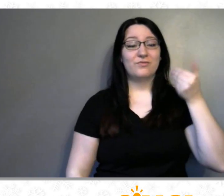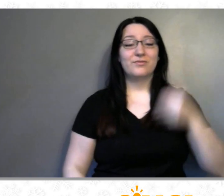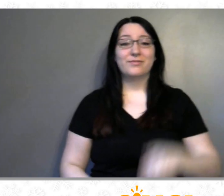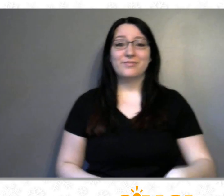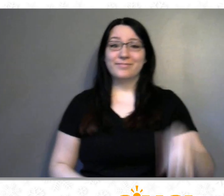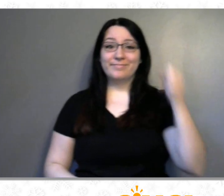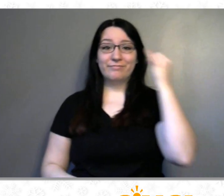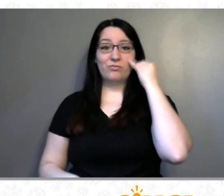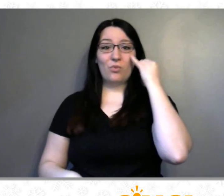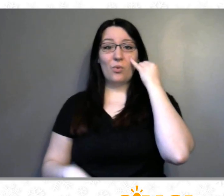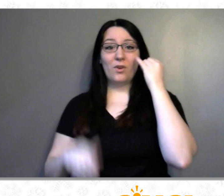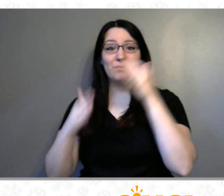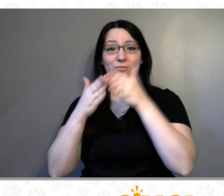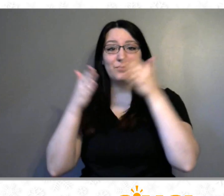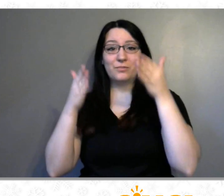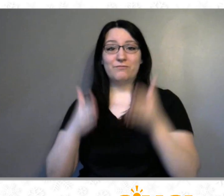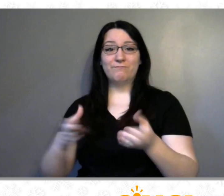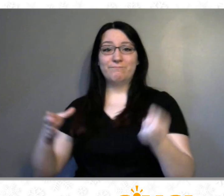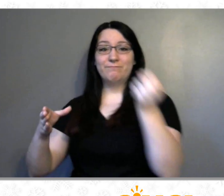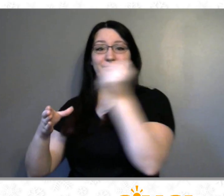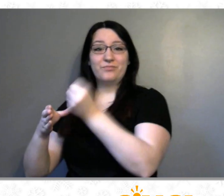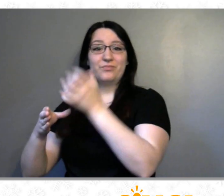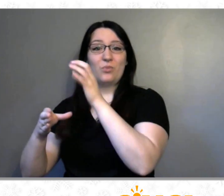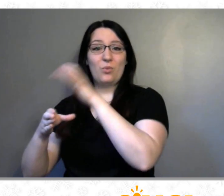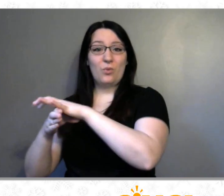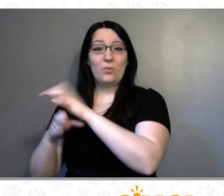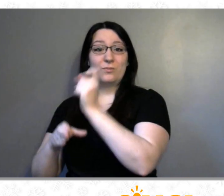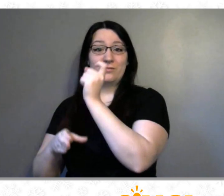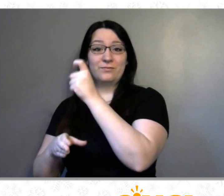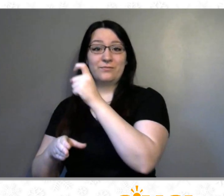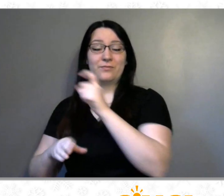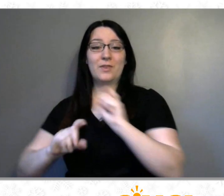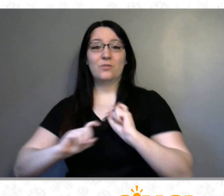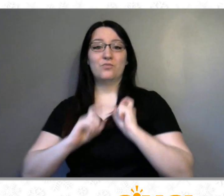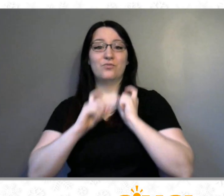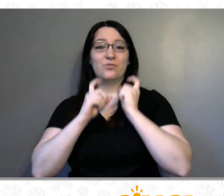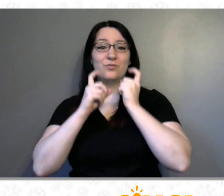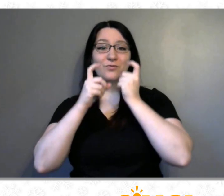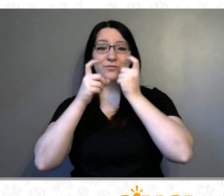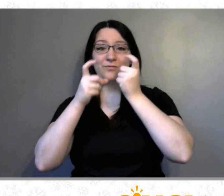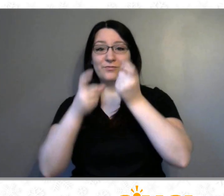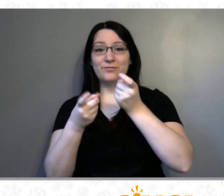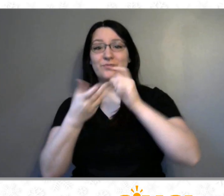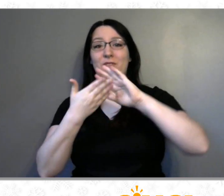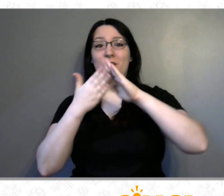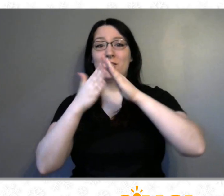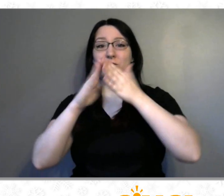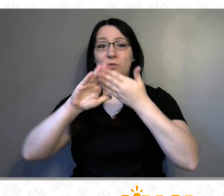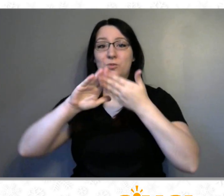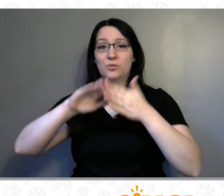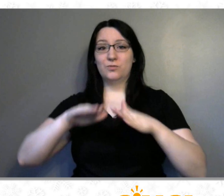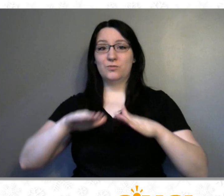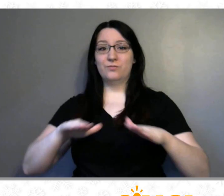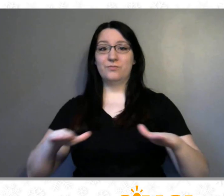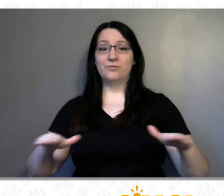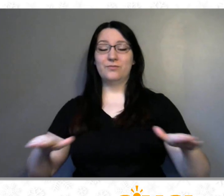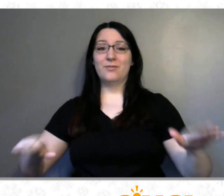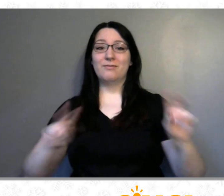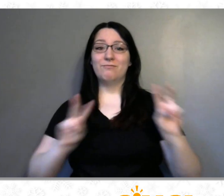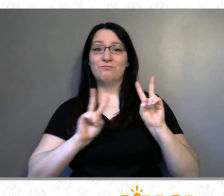So if you must stay at home, Sim Shalom, Sim Shalom, Sim